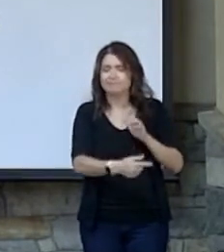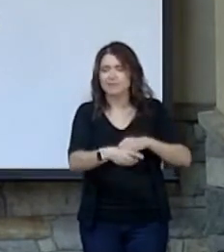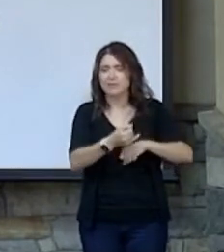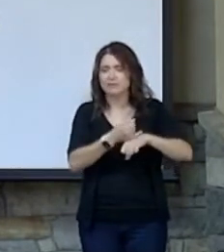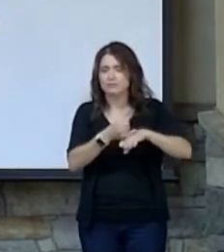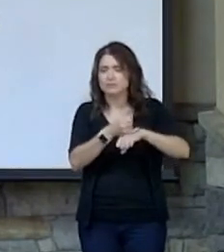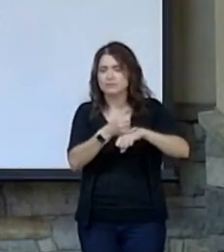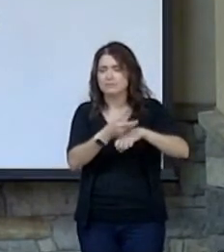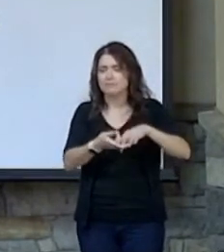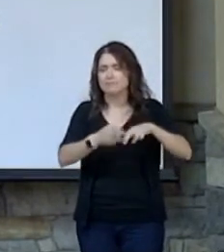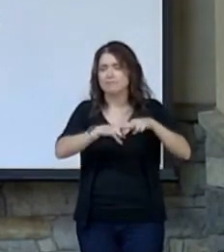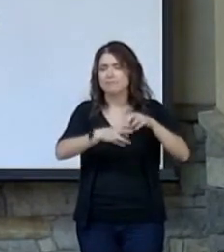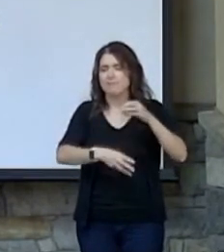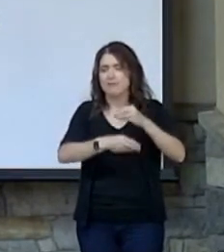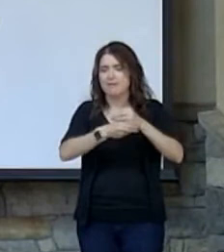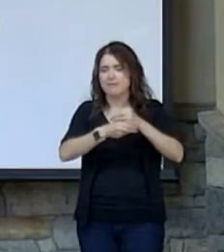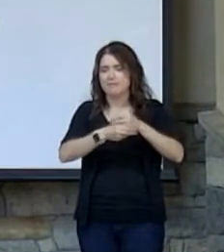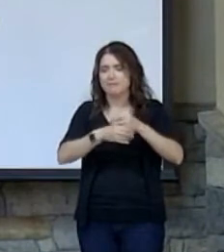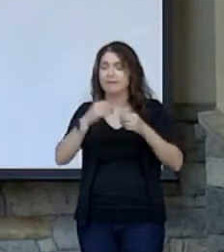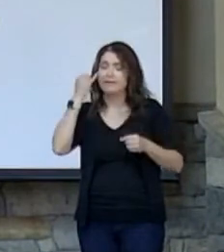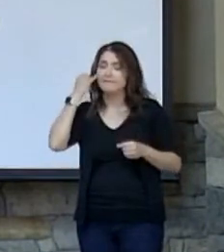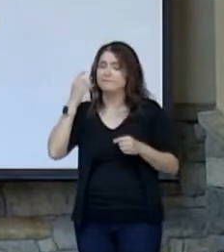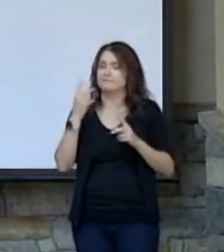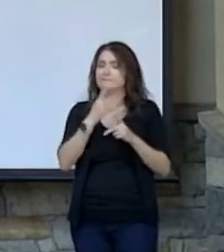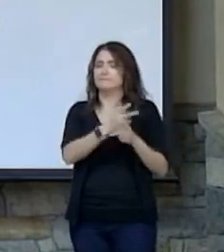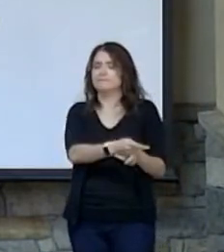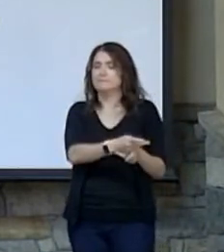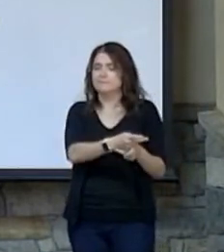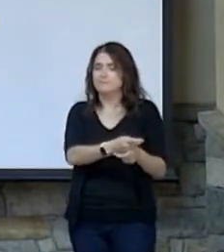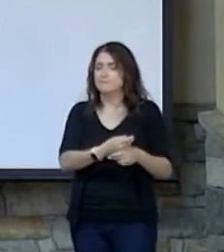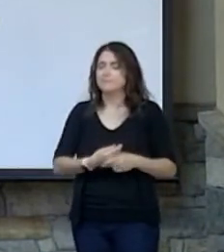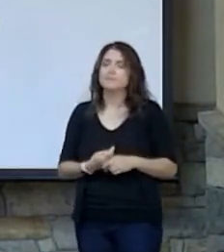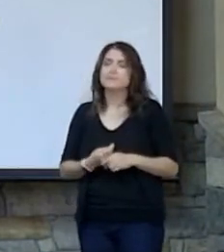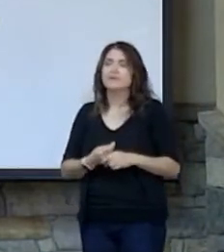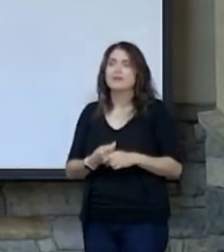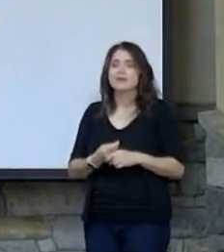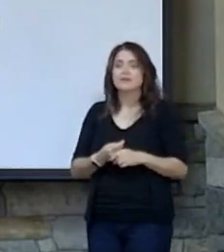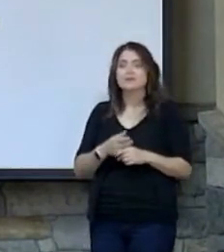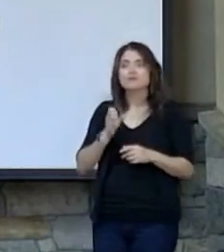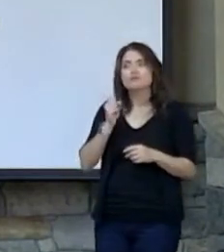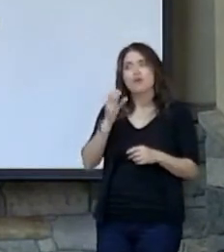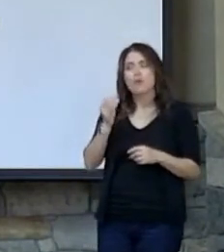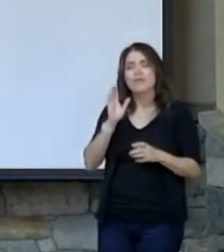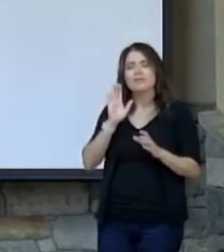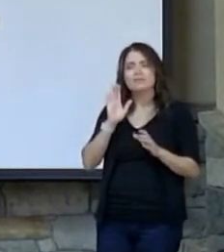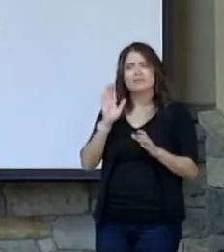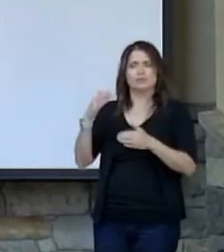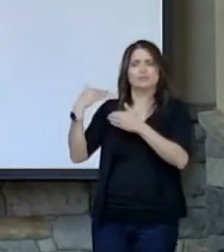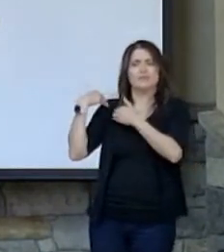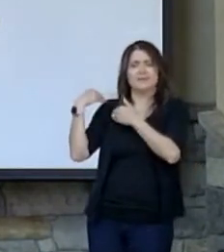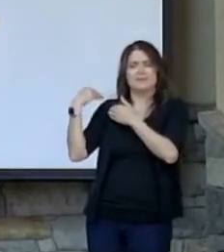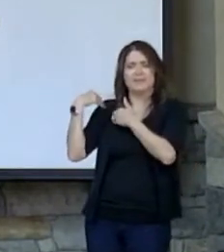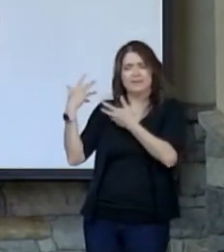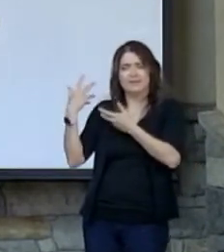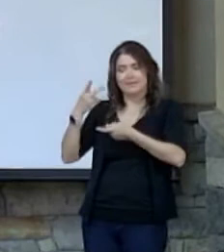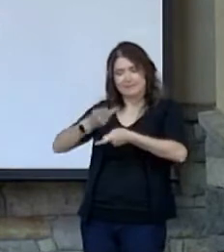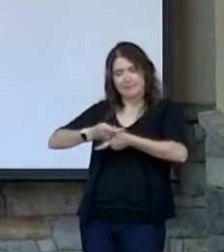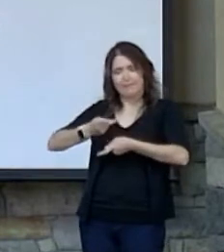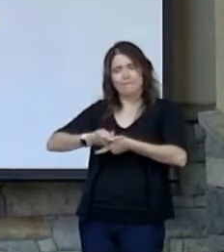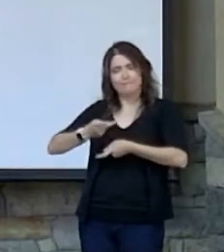to those that were in need. So you see, there's this responsibility to take care of,